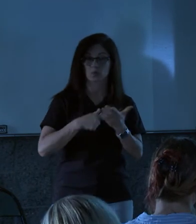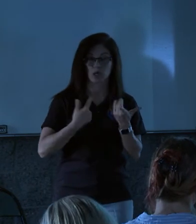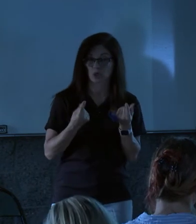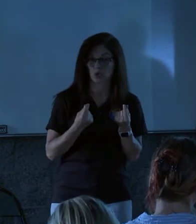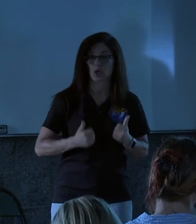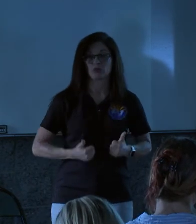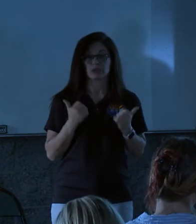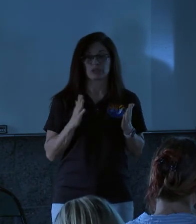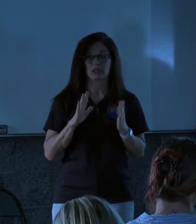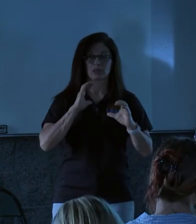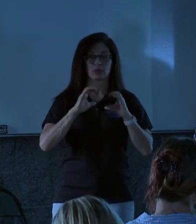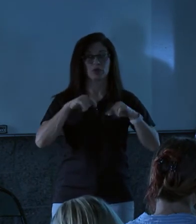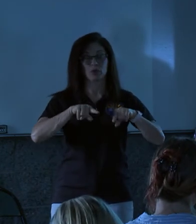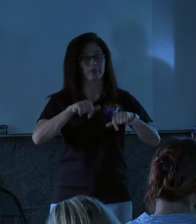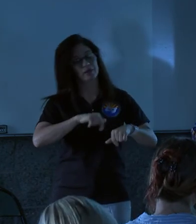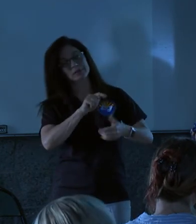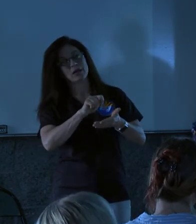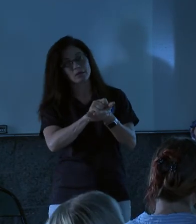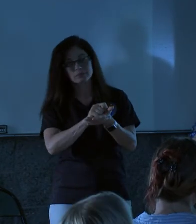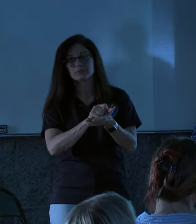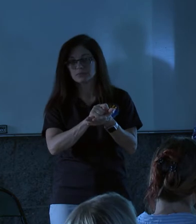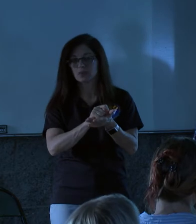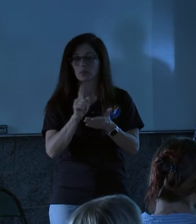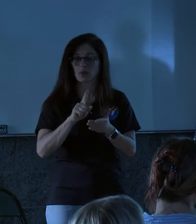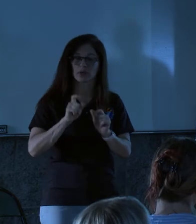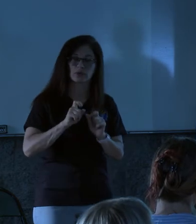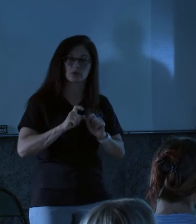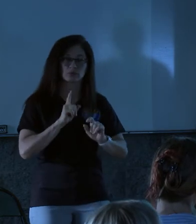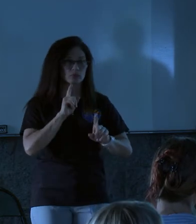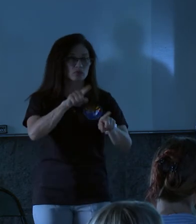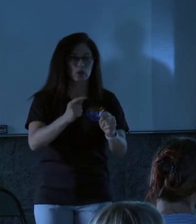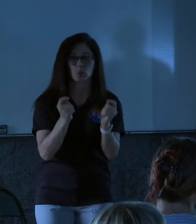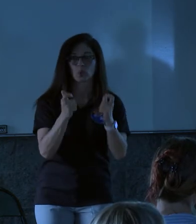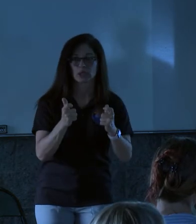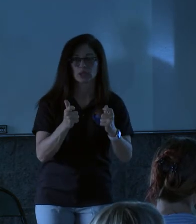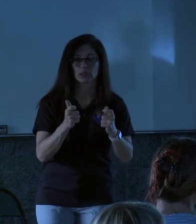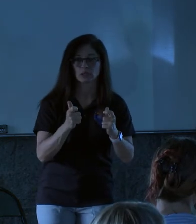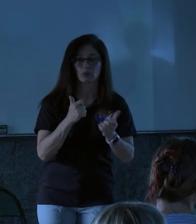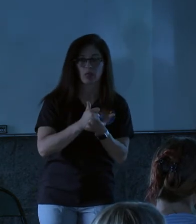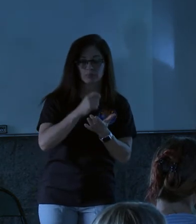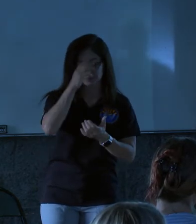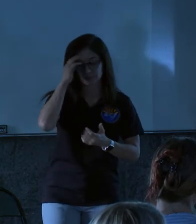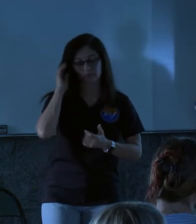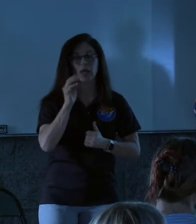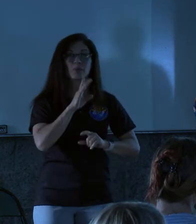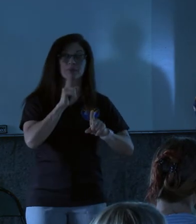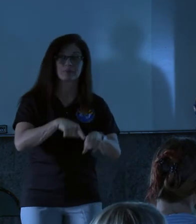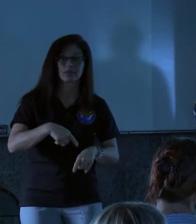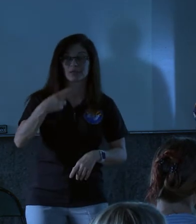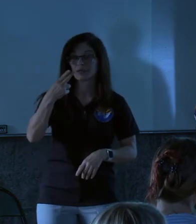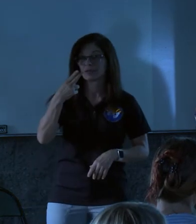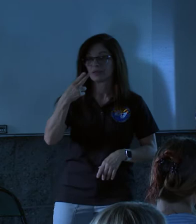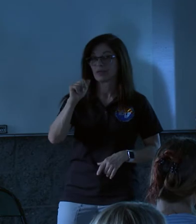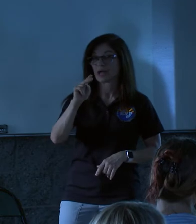communications during these moments where we need to respond fairly rapidly. So I will repeat, Honko is a